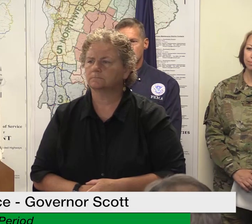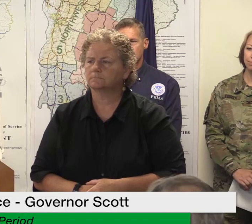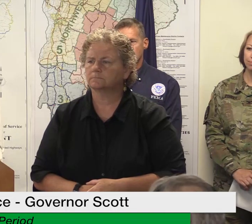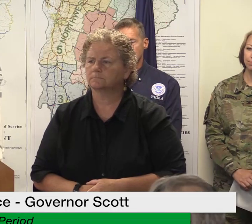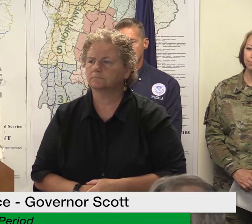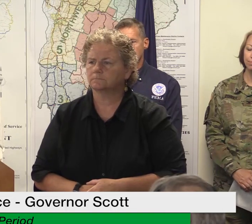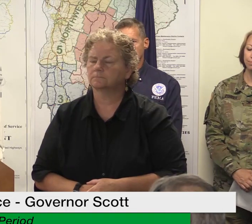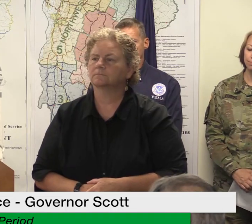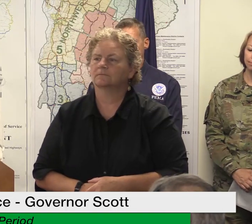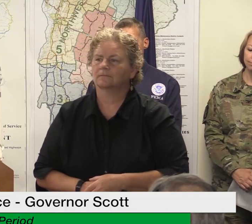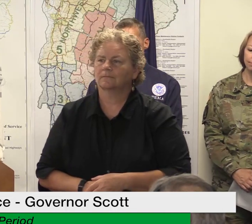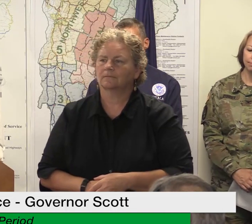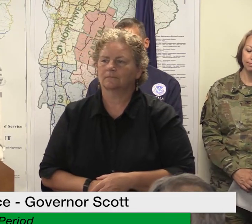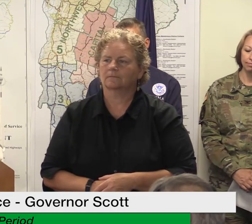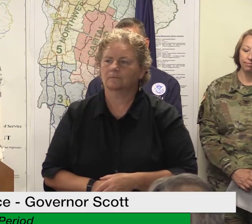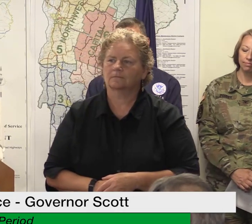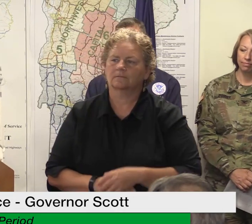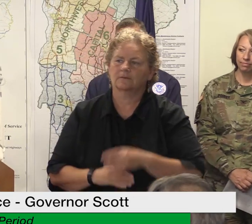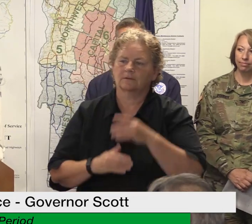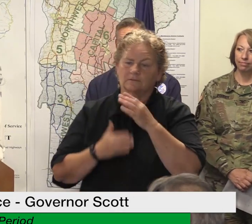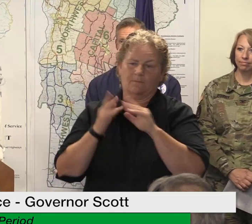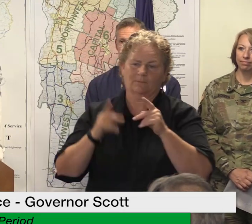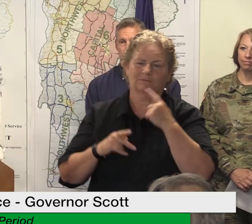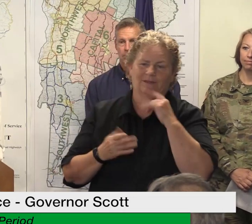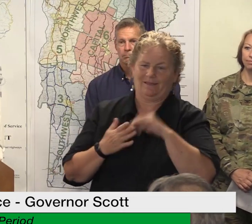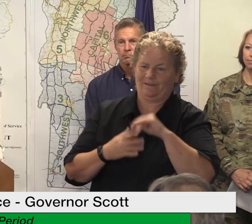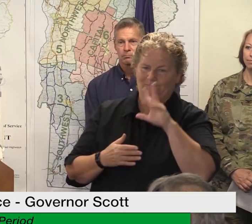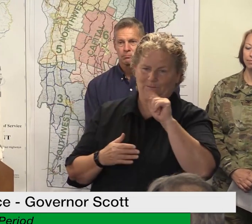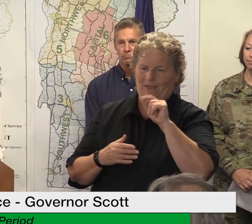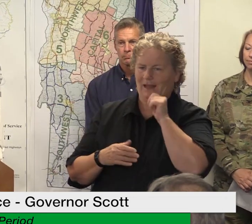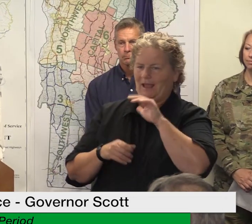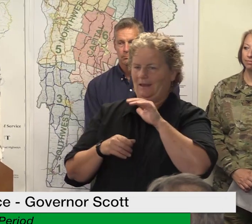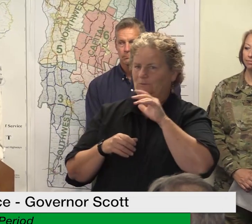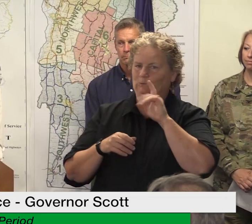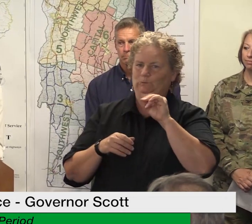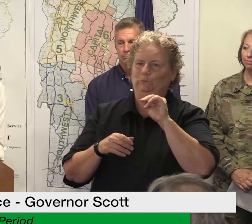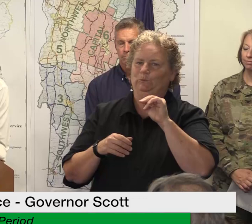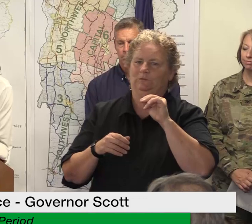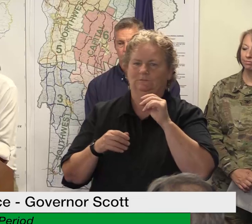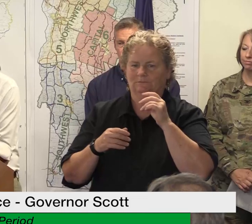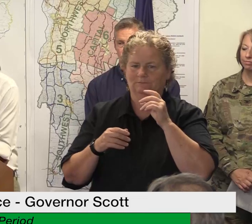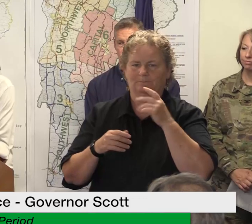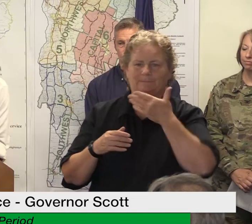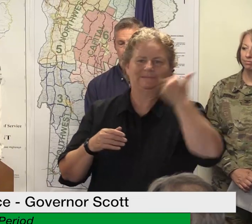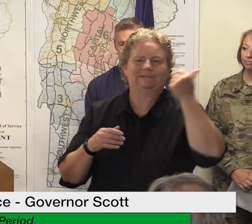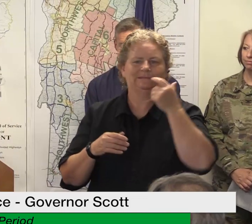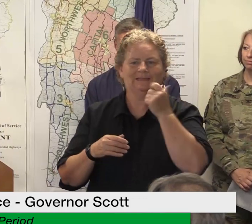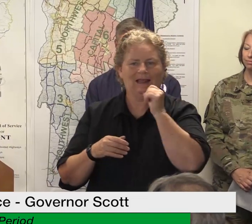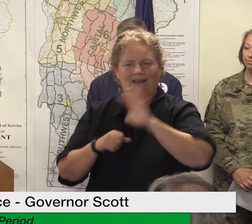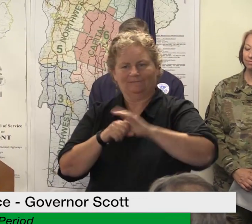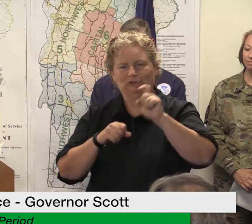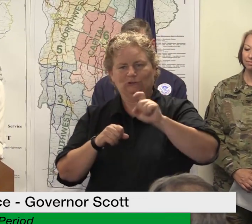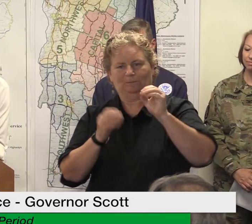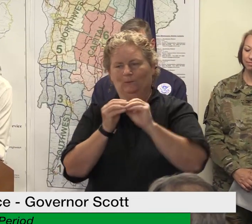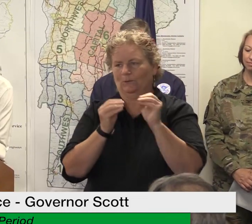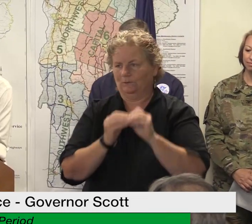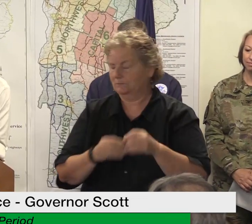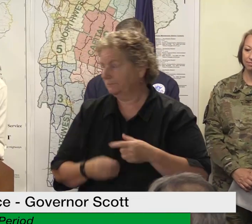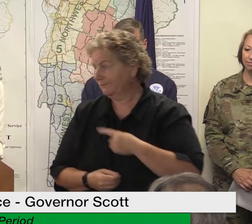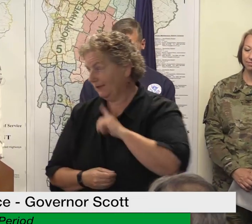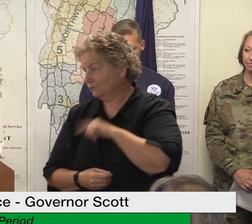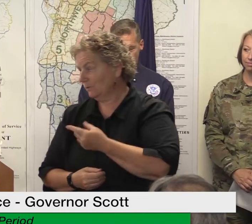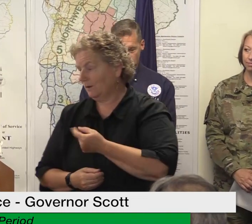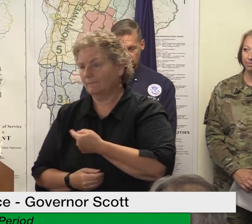do you respond to their concerns and that that that message from them well again this was a uh storm uh